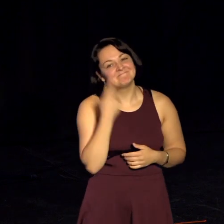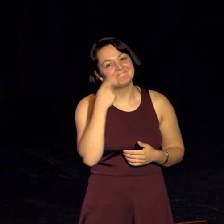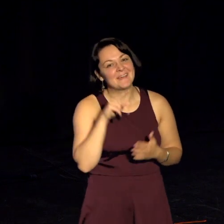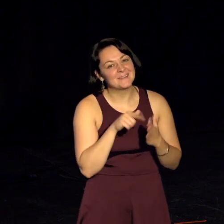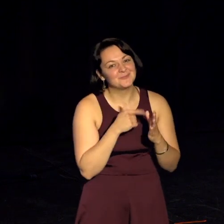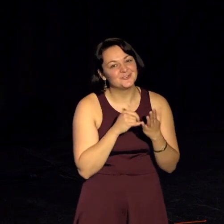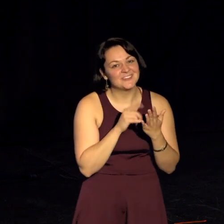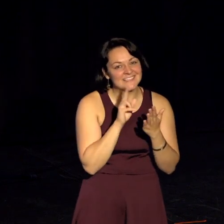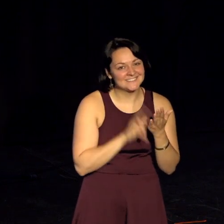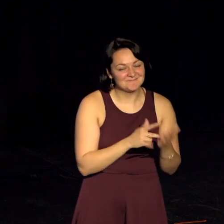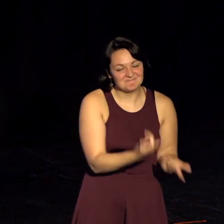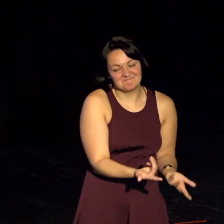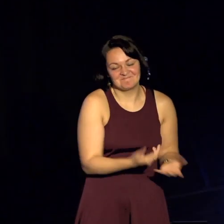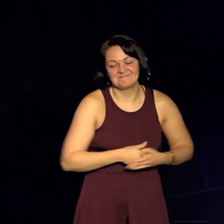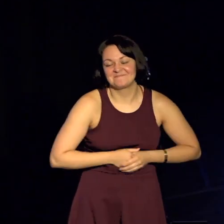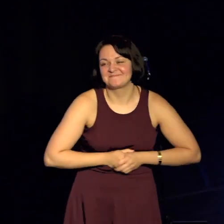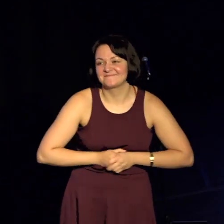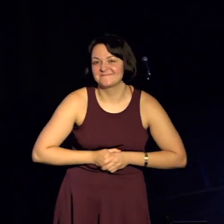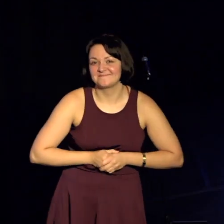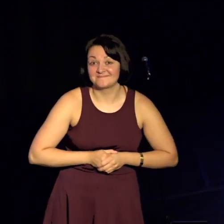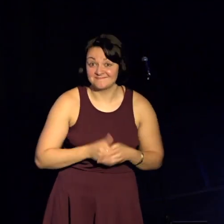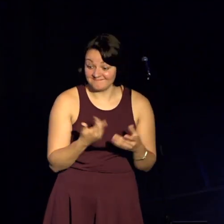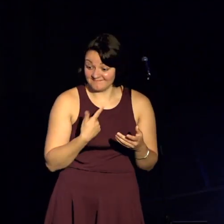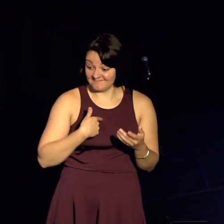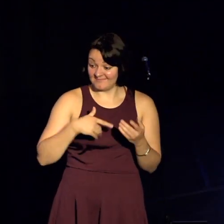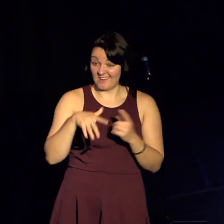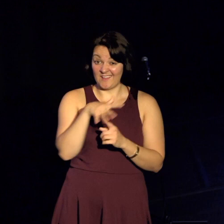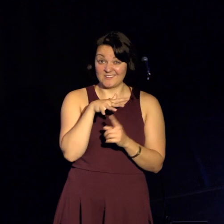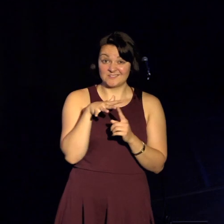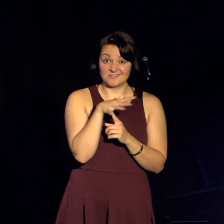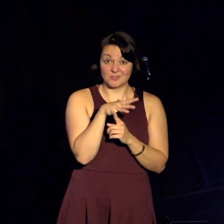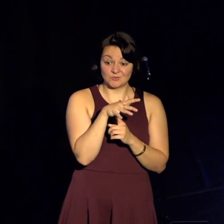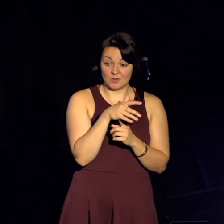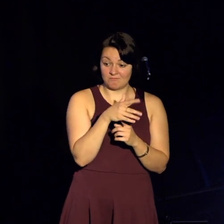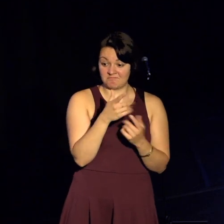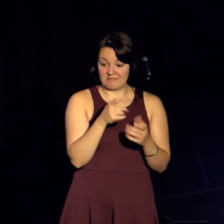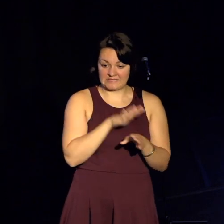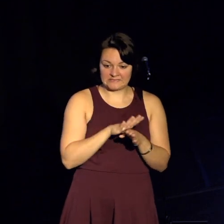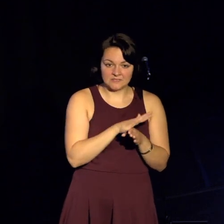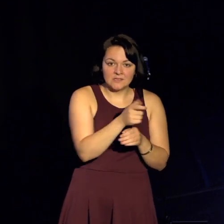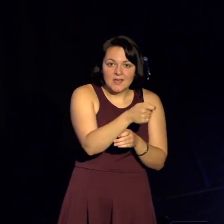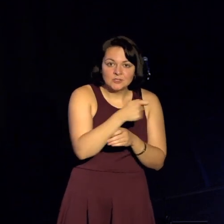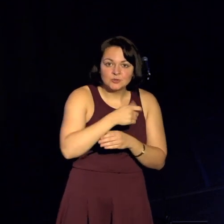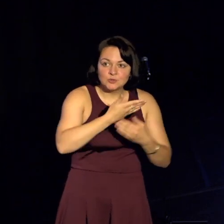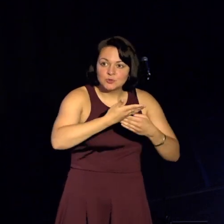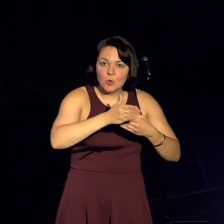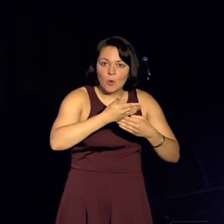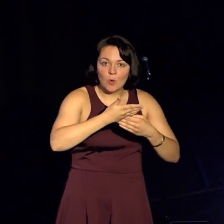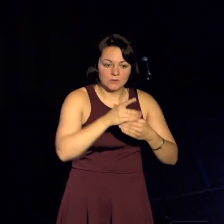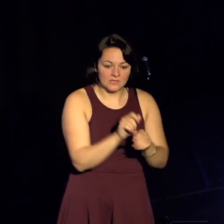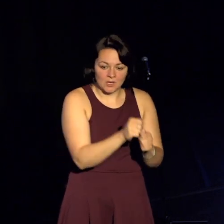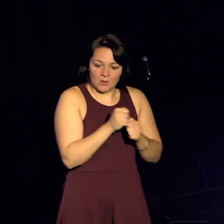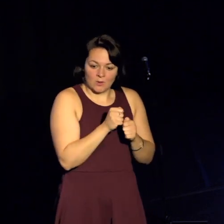But, I mean, and I know you guys sometimes get in those social situations where it's like, do I hold the door? Do I not hold the door? Do I ask if I hold the door?